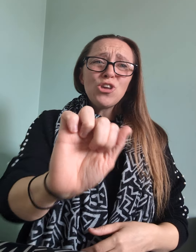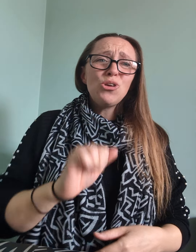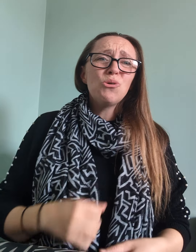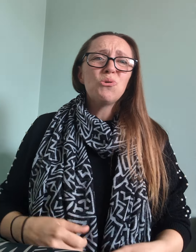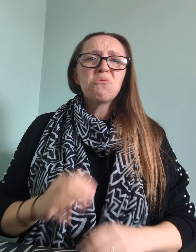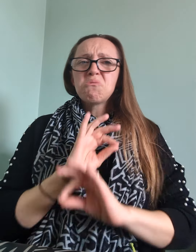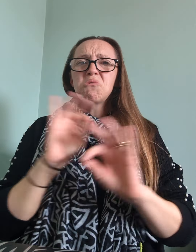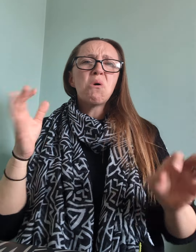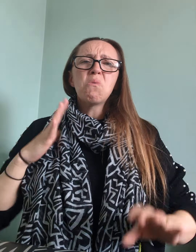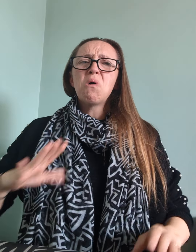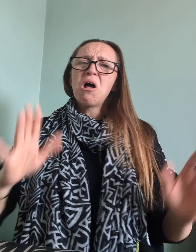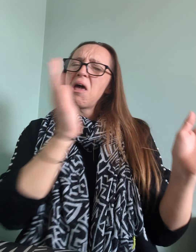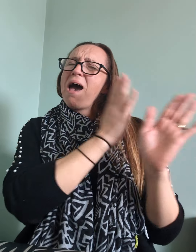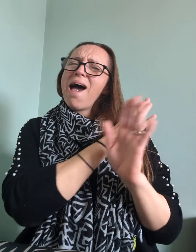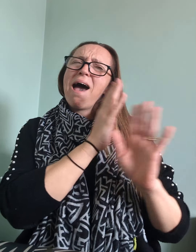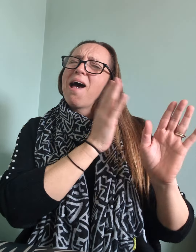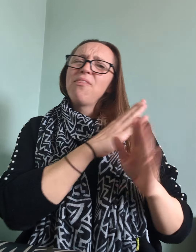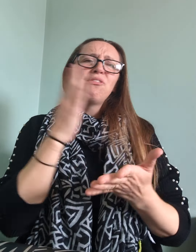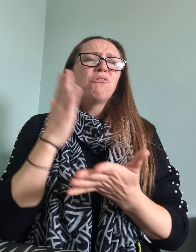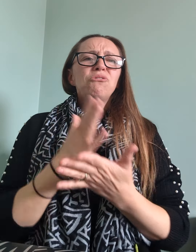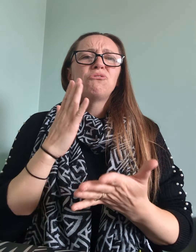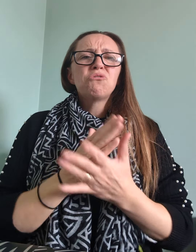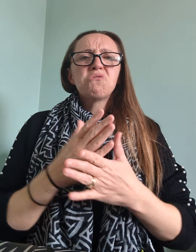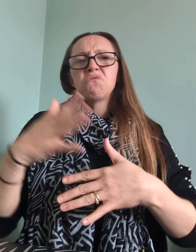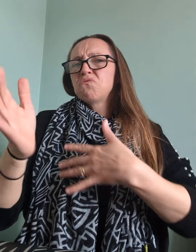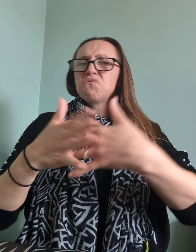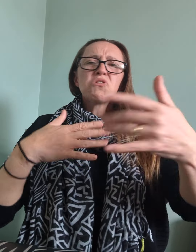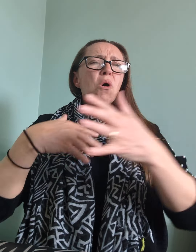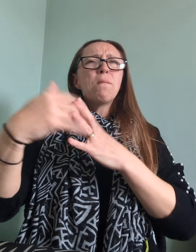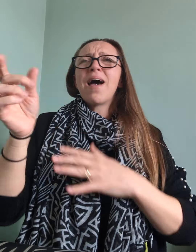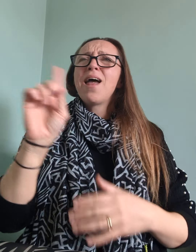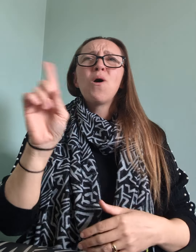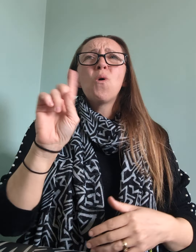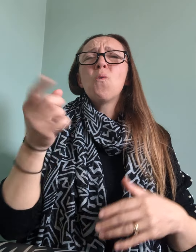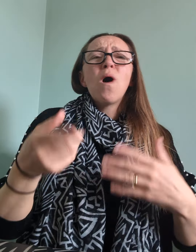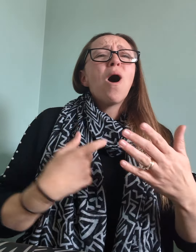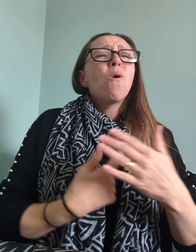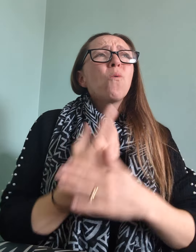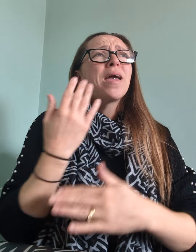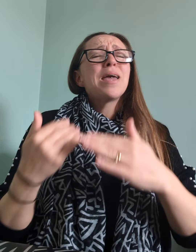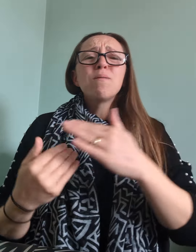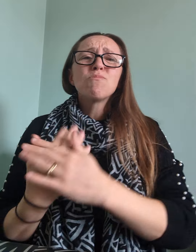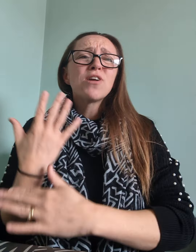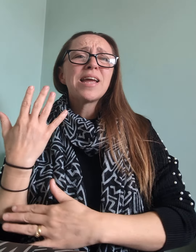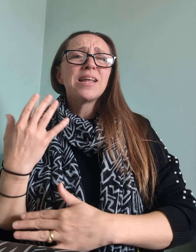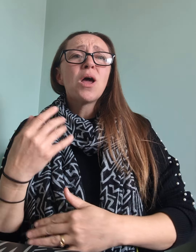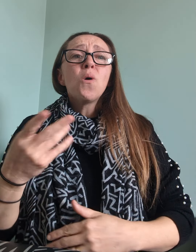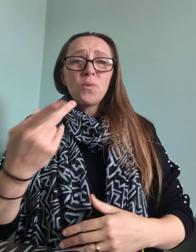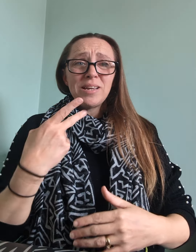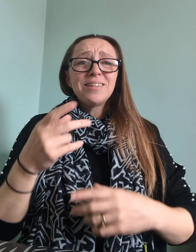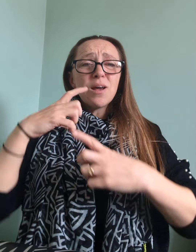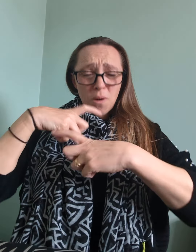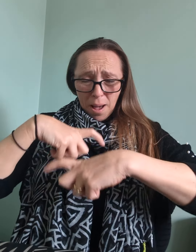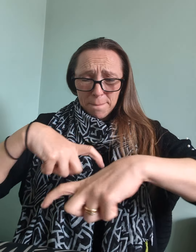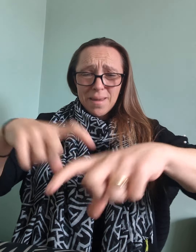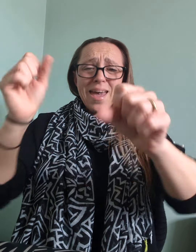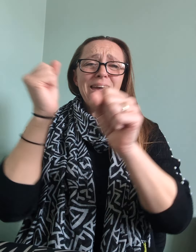you, don't wanna hide the truth No matter what we breed, we still are made